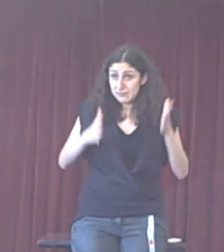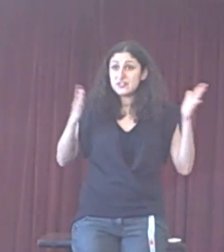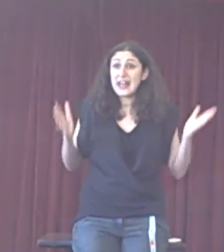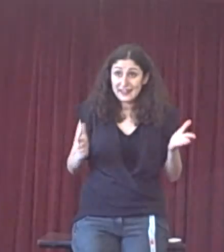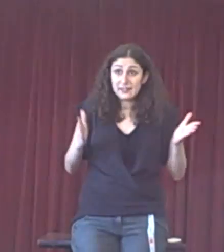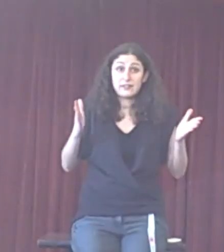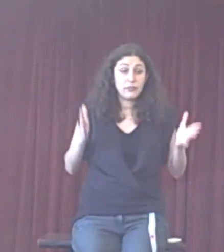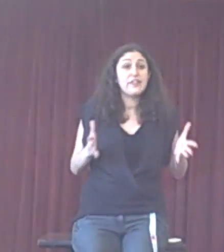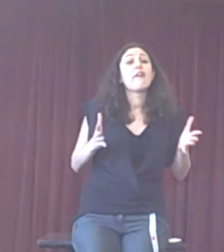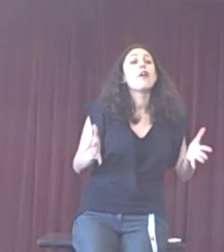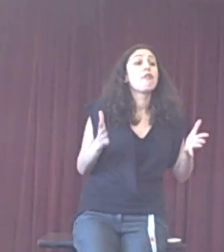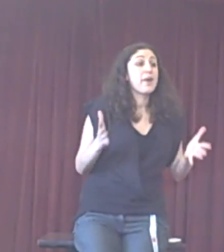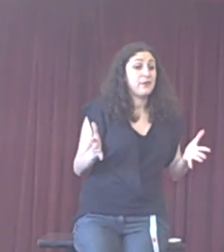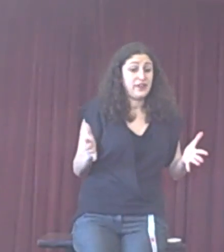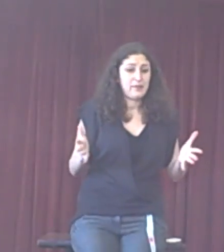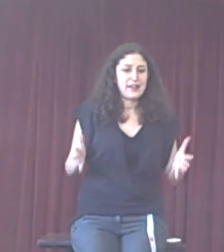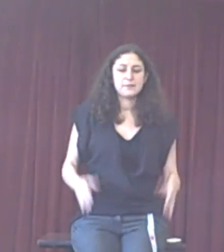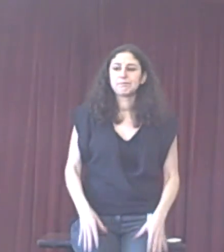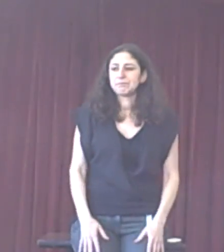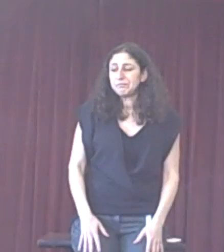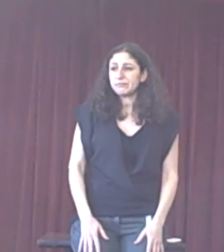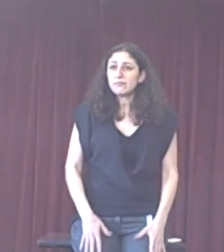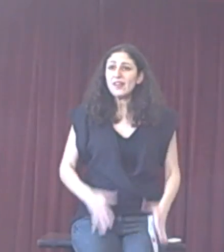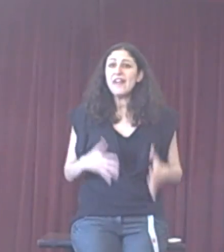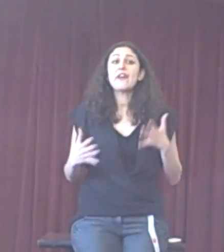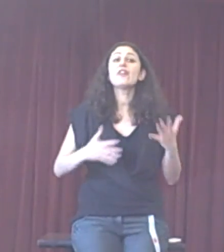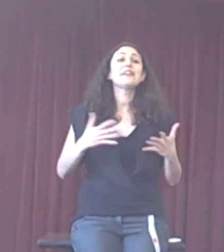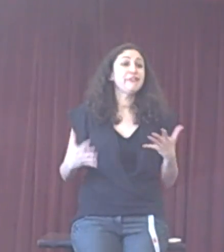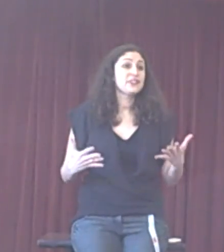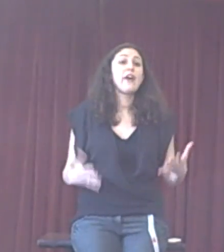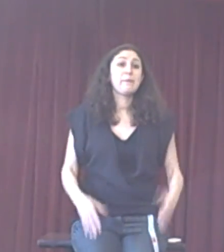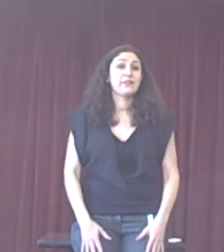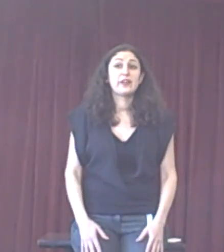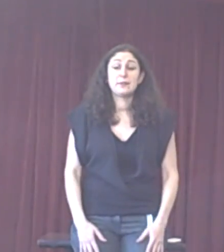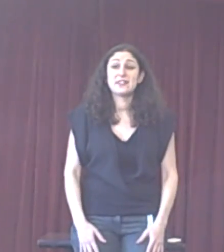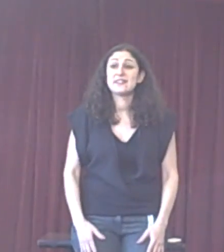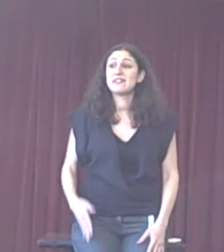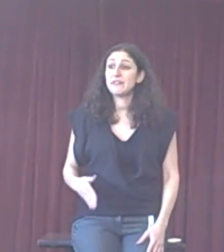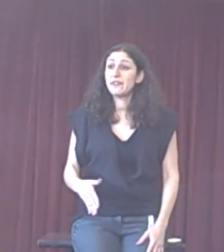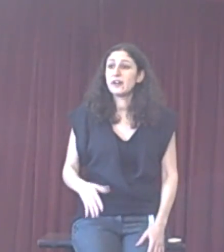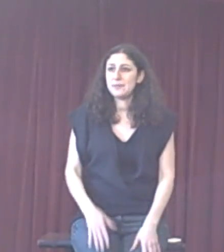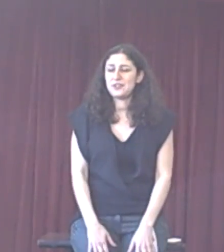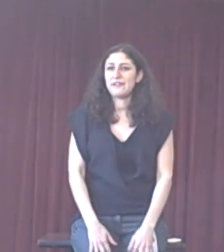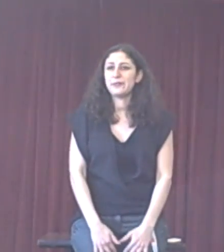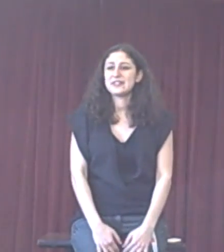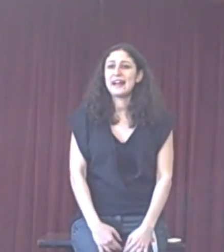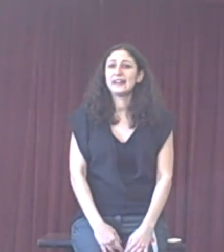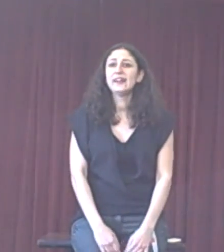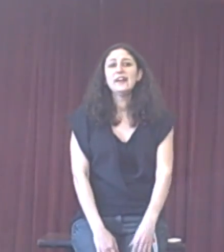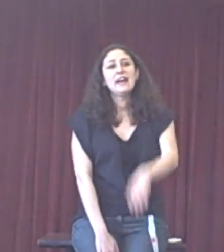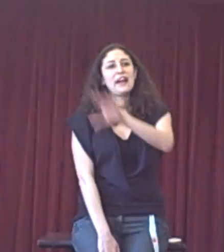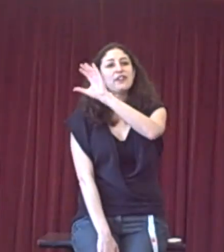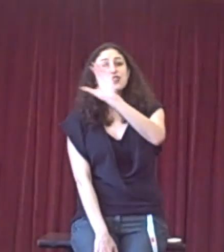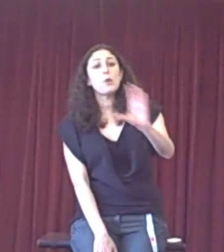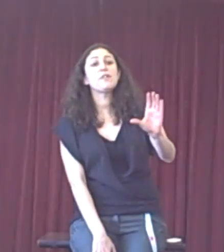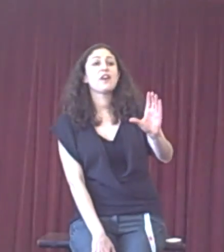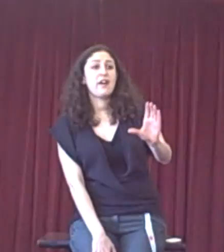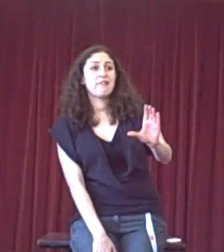stand in their own right within a debate. And there are different types of arguments and there are different arguments to attack. And at the top of the whole,